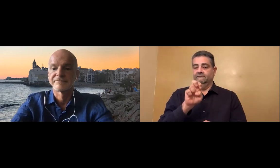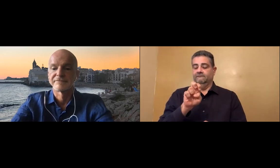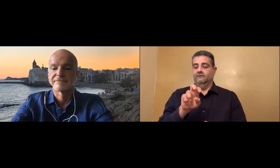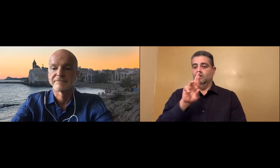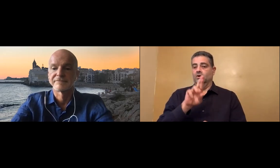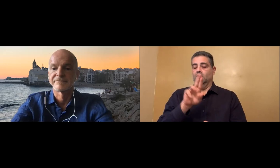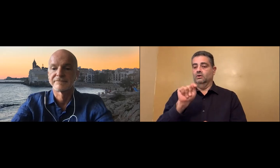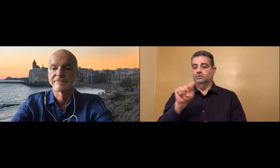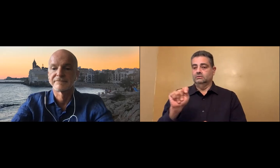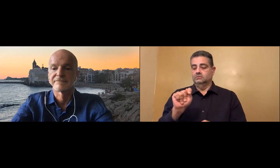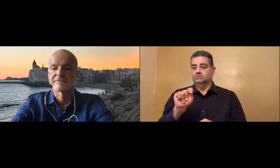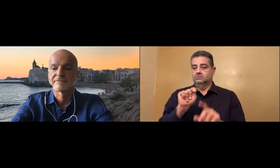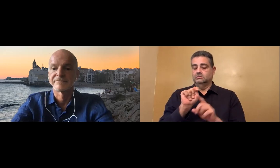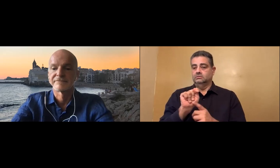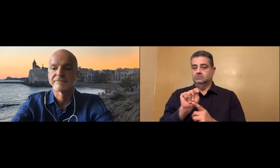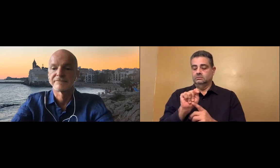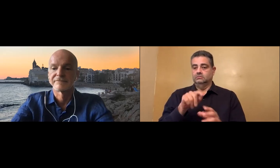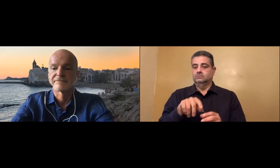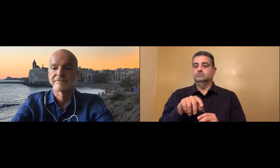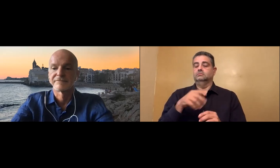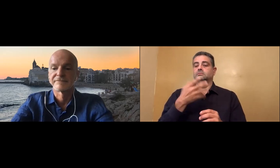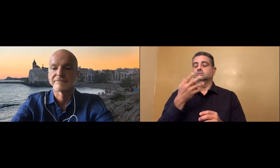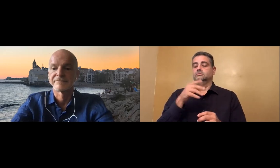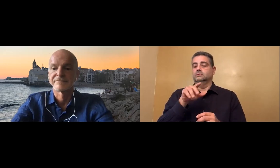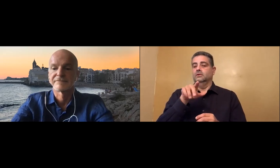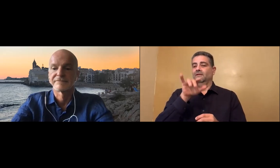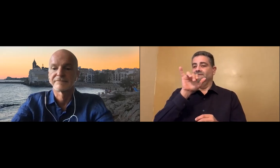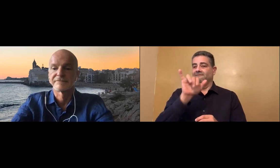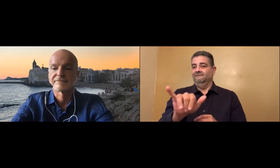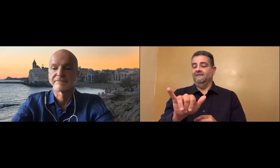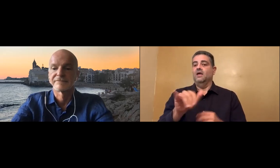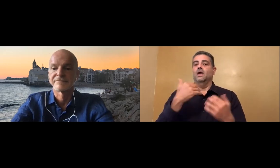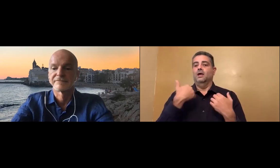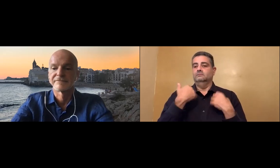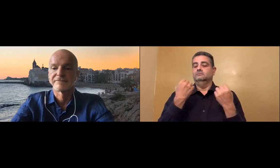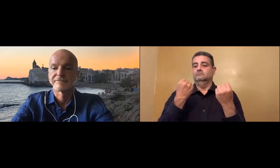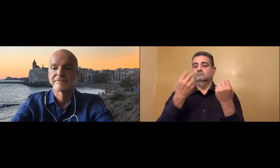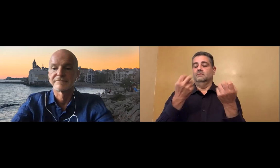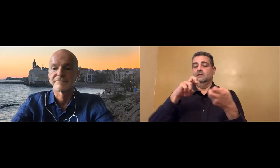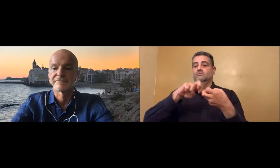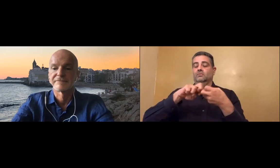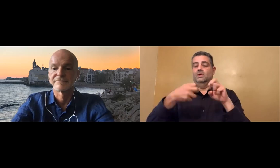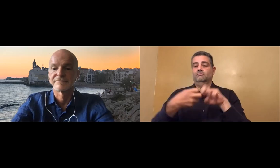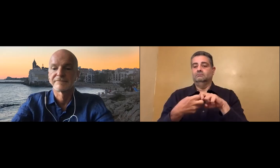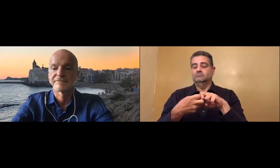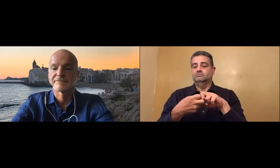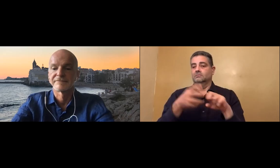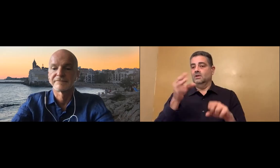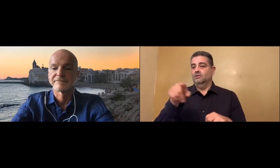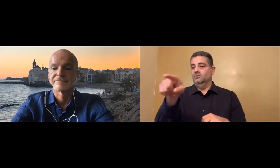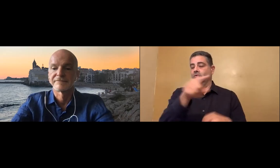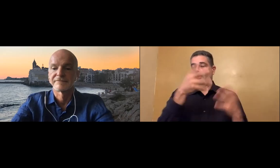That's a commonly used term, native, to refer to any app that comes with the phone, native RTT in this case.